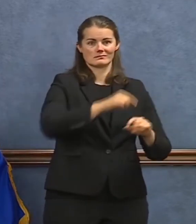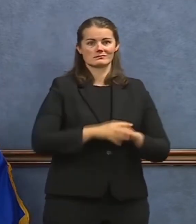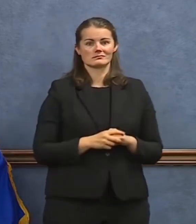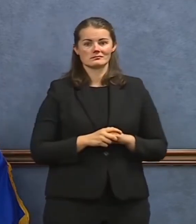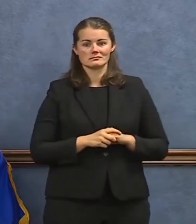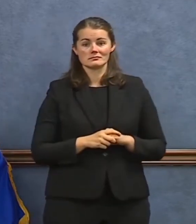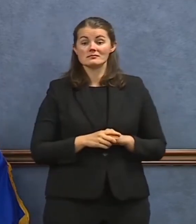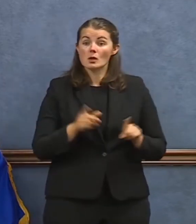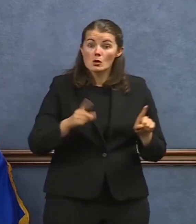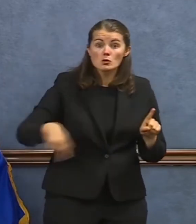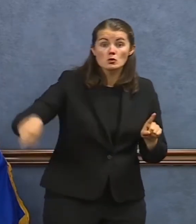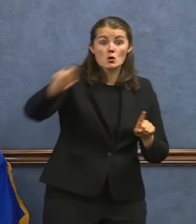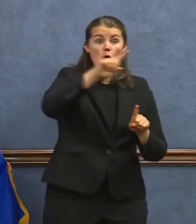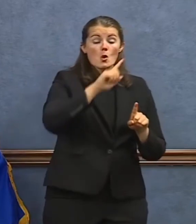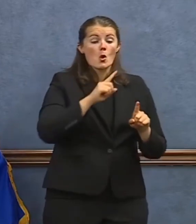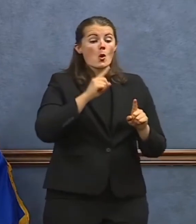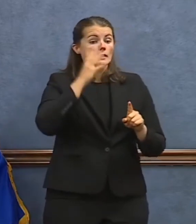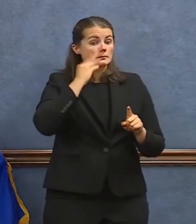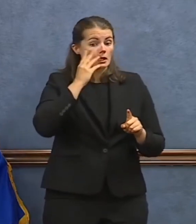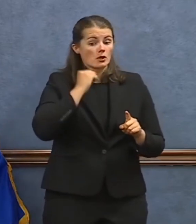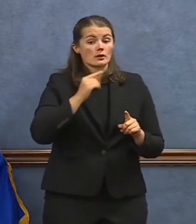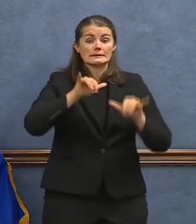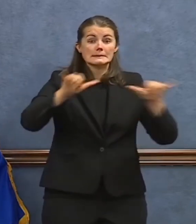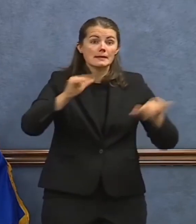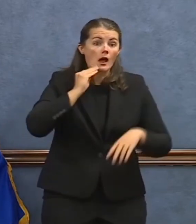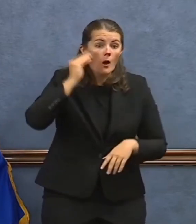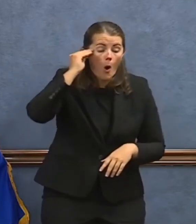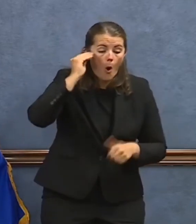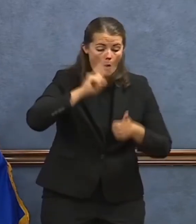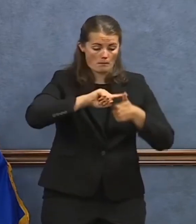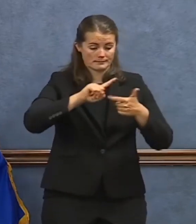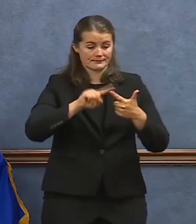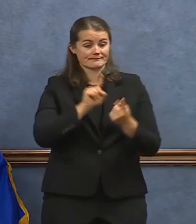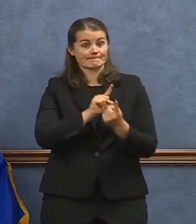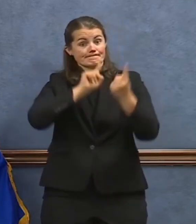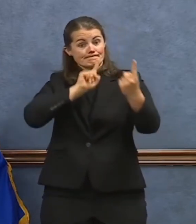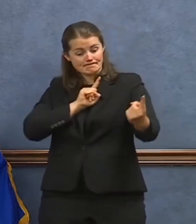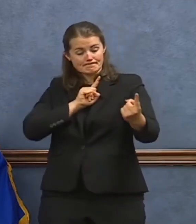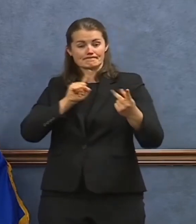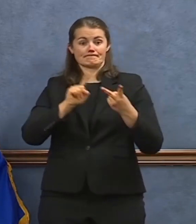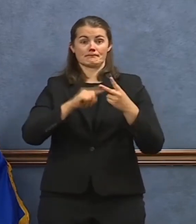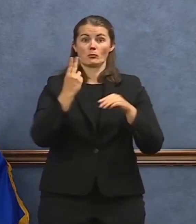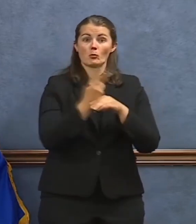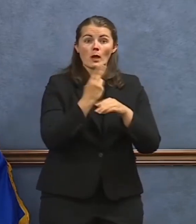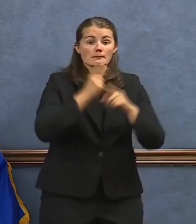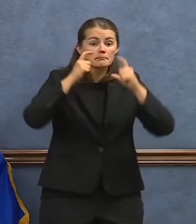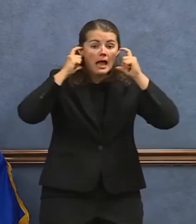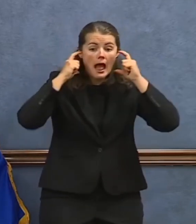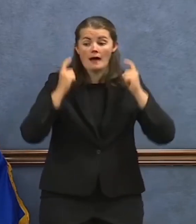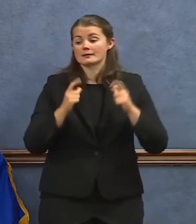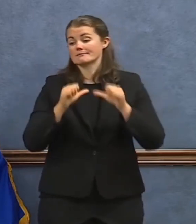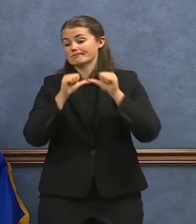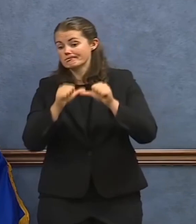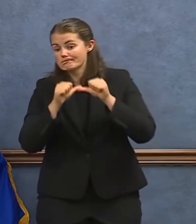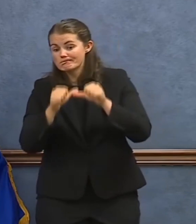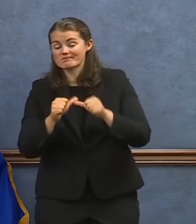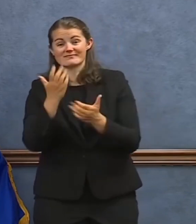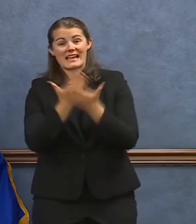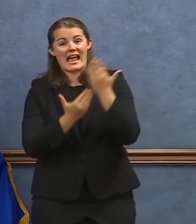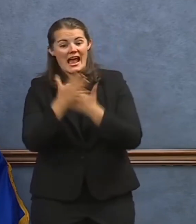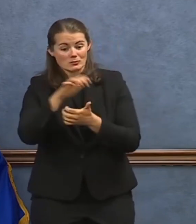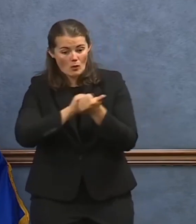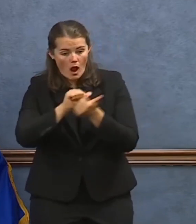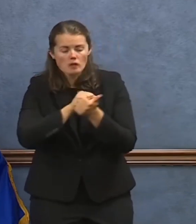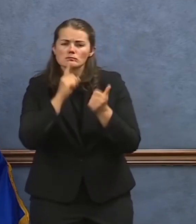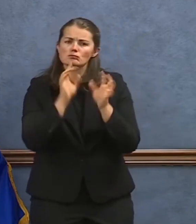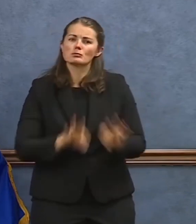coverings, washing hands frequently, and maintaining six feet of social distancing. Now is not the time to abandon these